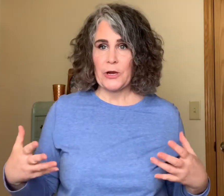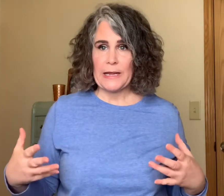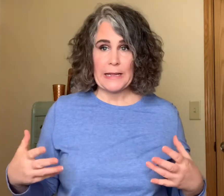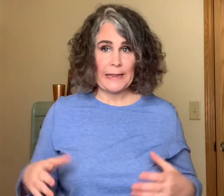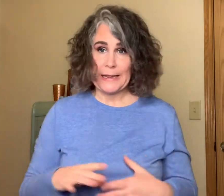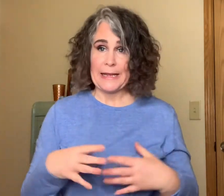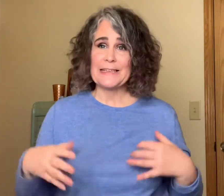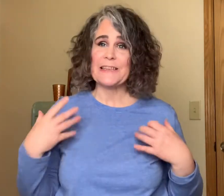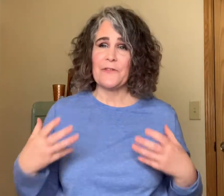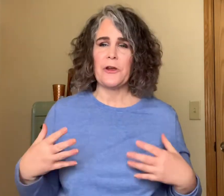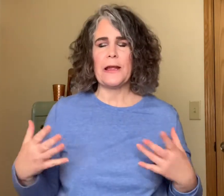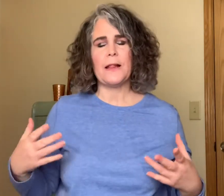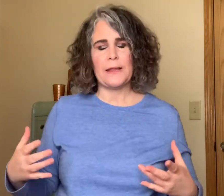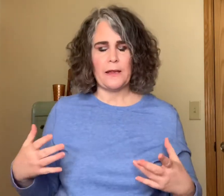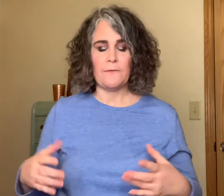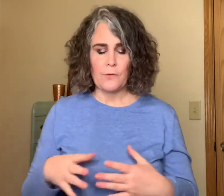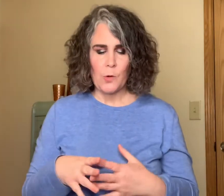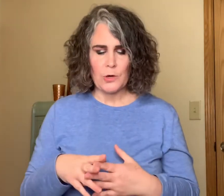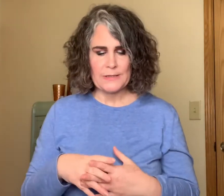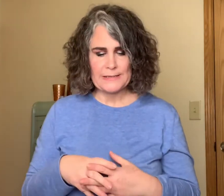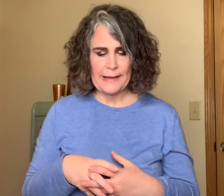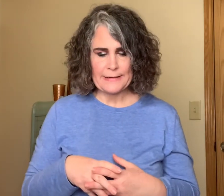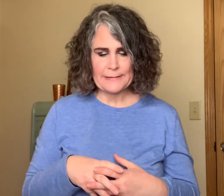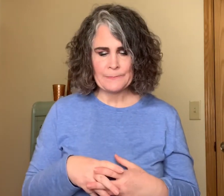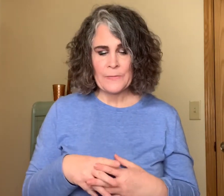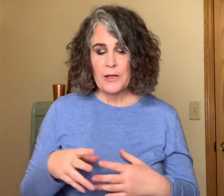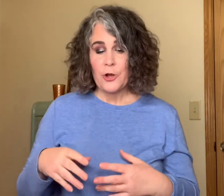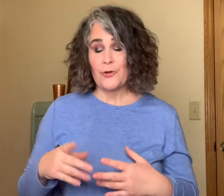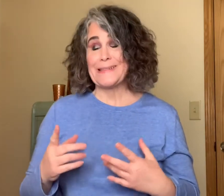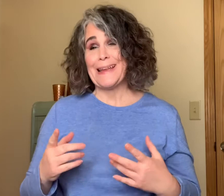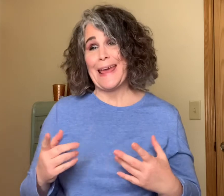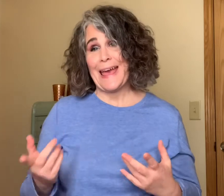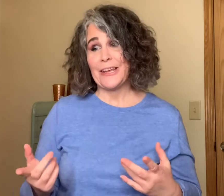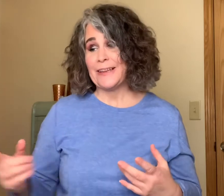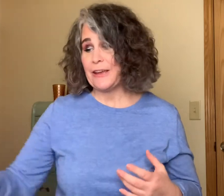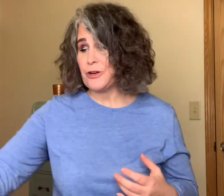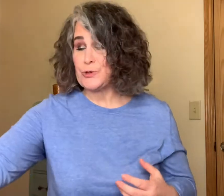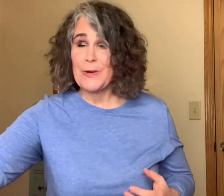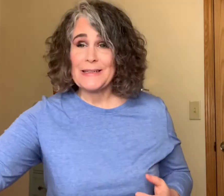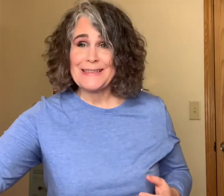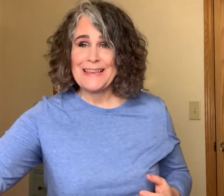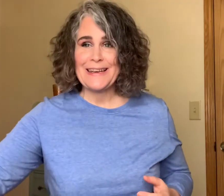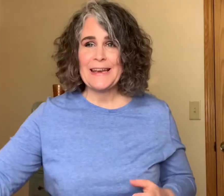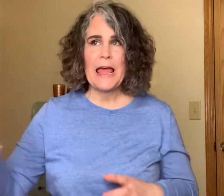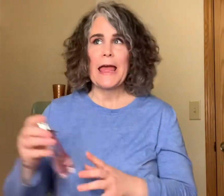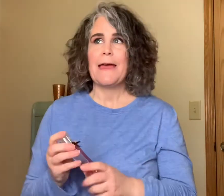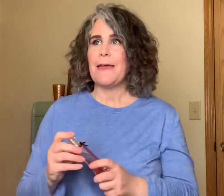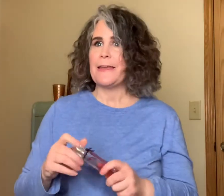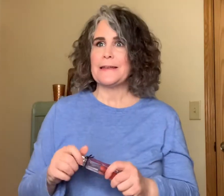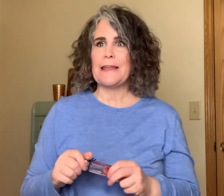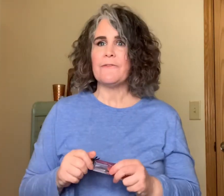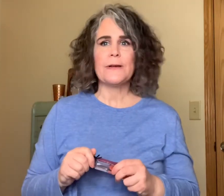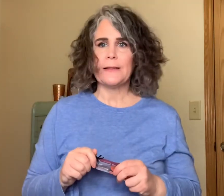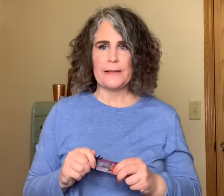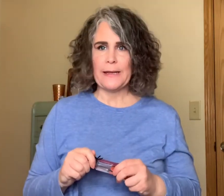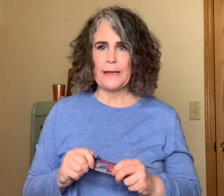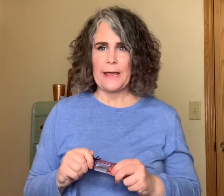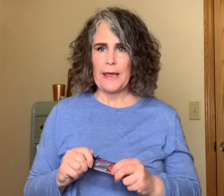it's a very clean floral scent Christina Aguilera's Red Sin definitely a